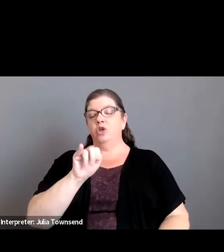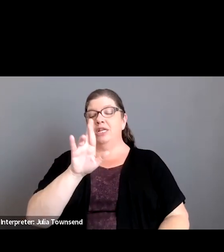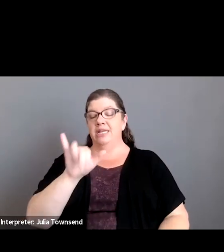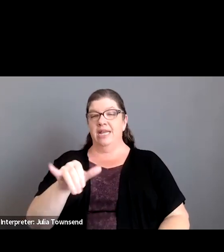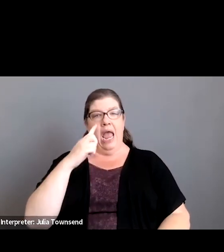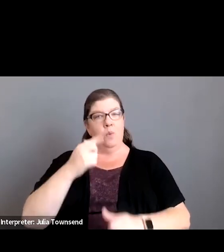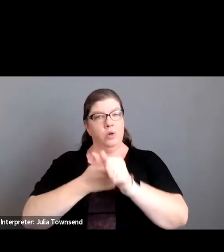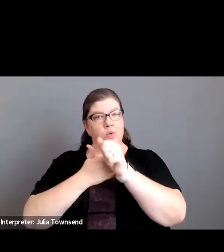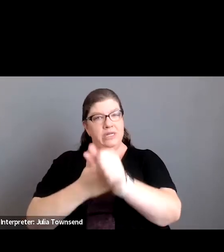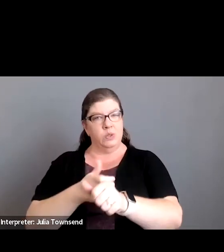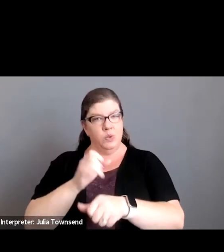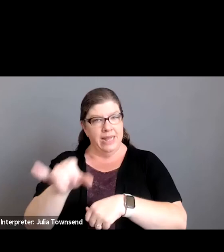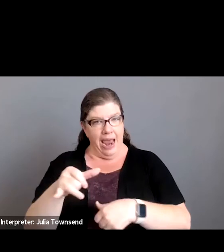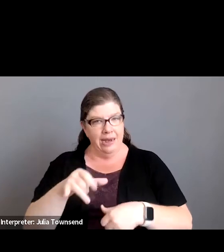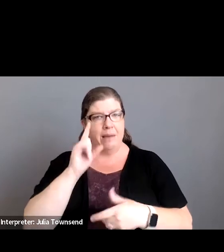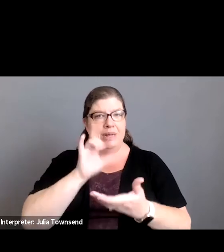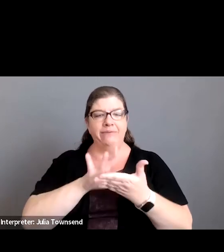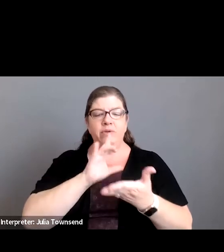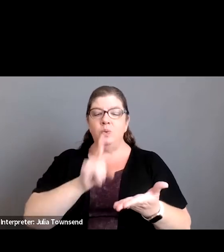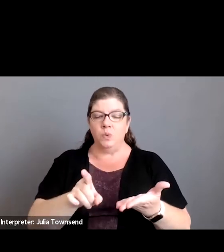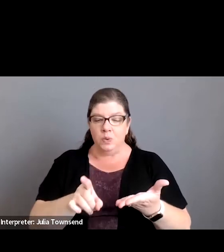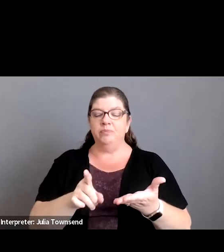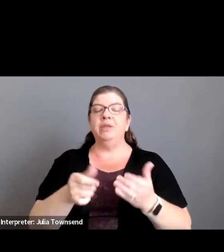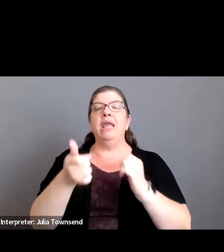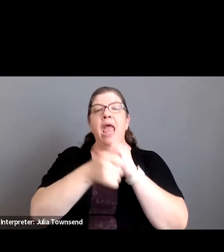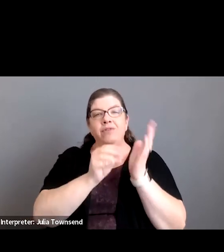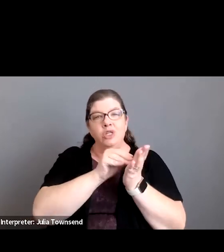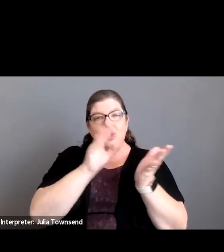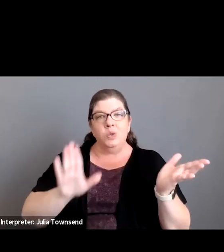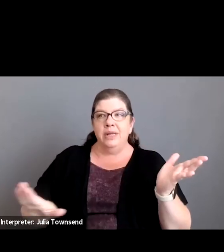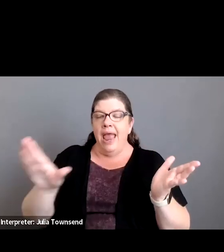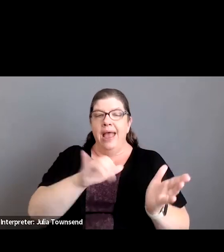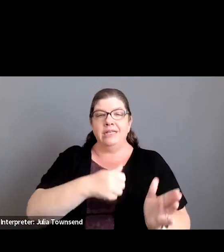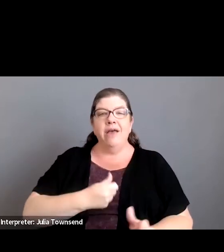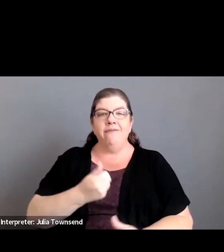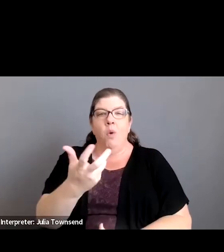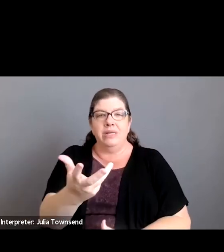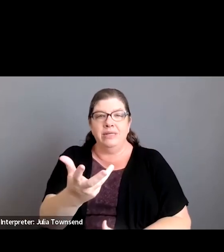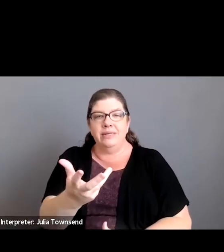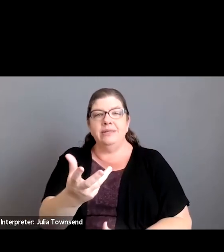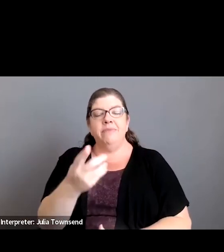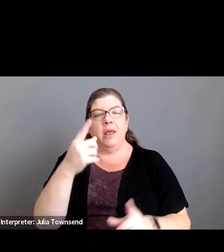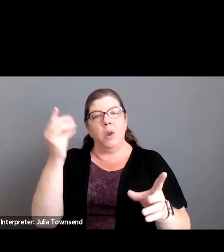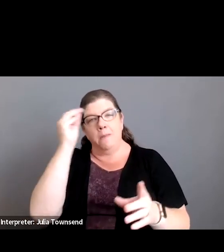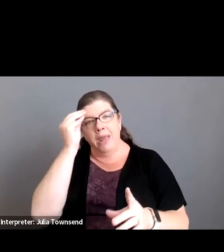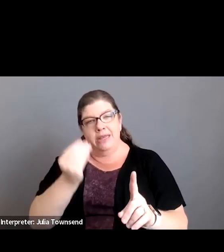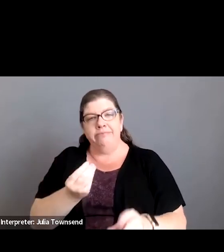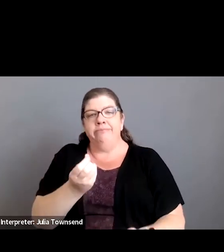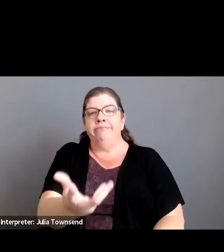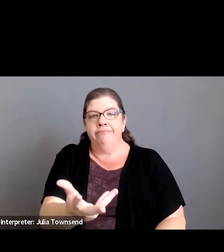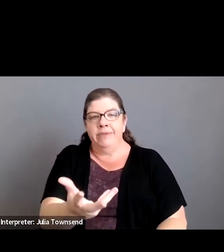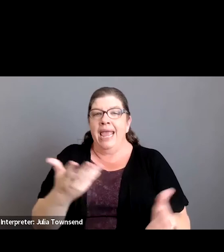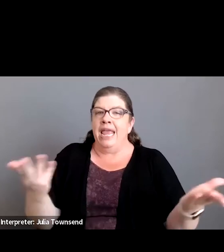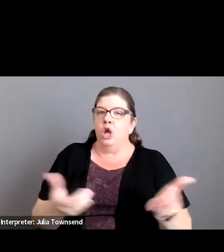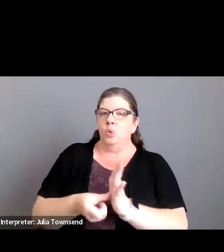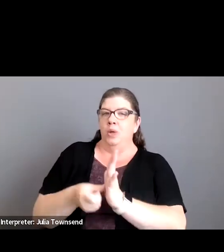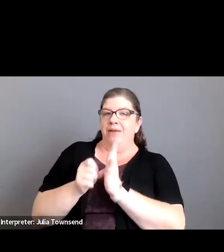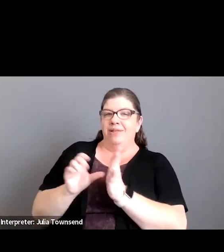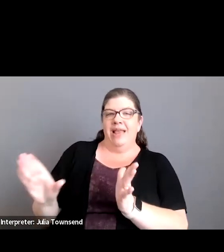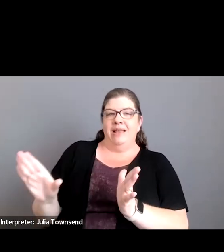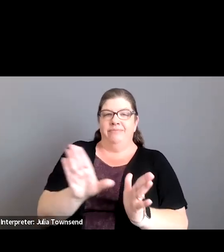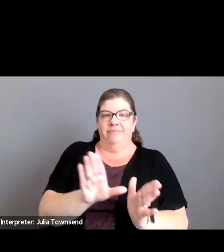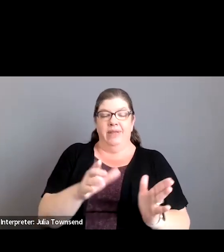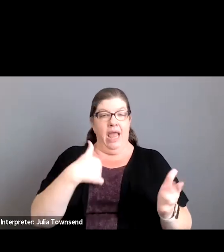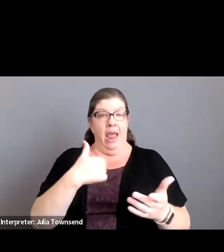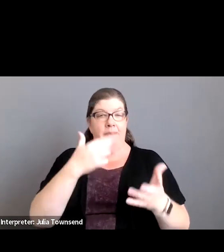to stick to that and i believe that is true i believe that every student has a voice and i'm just here to emphasize it for them i am